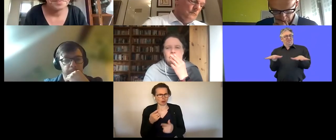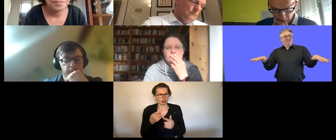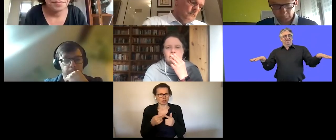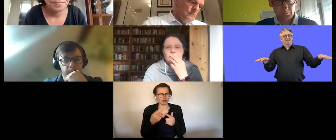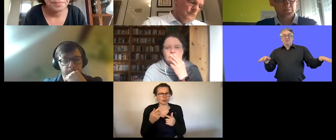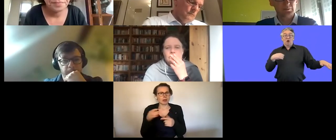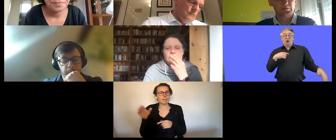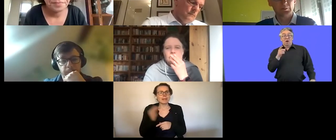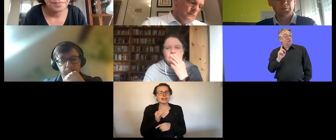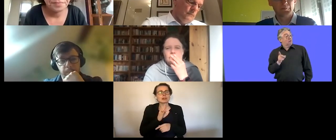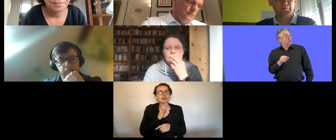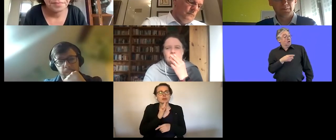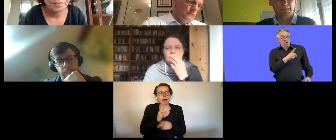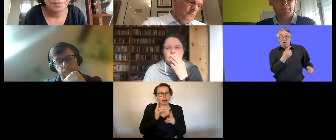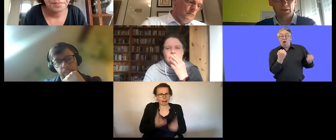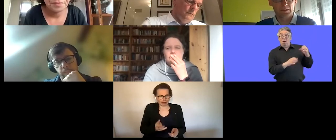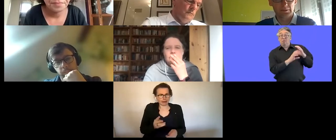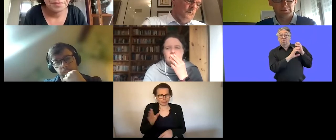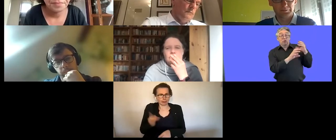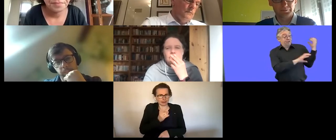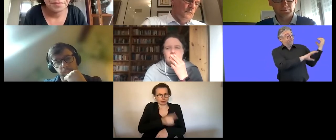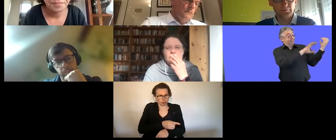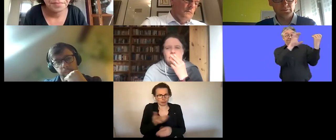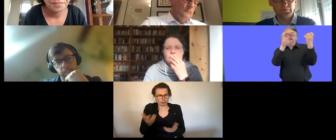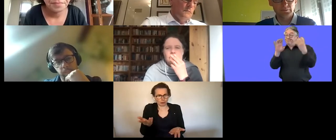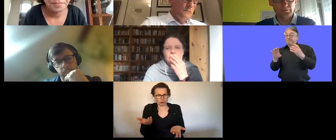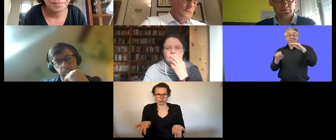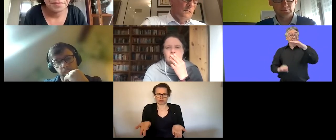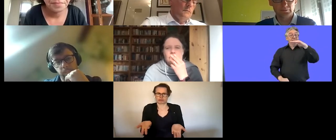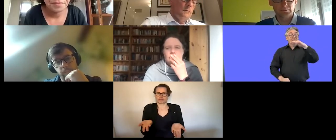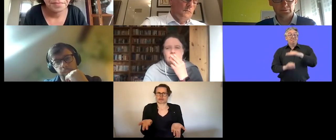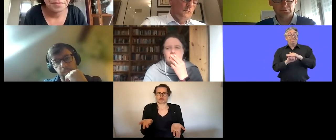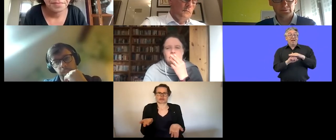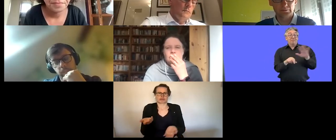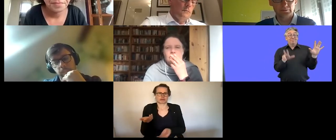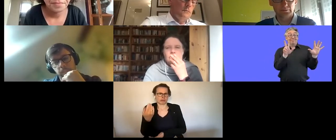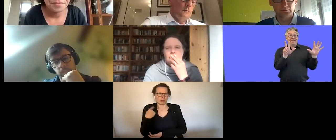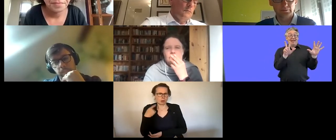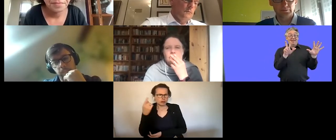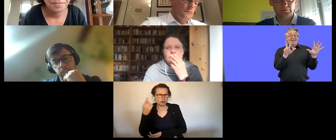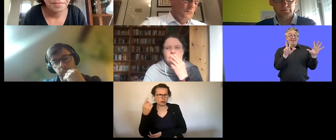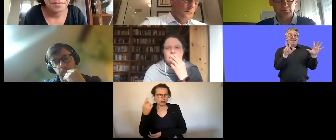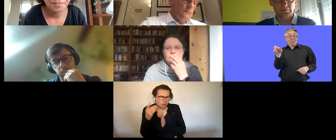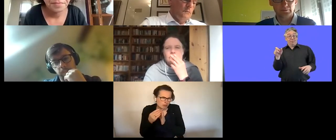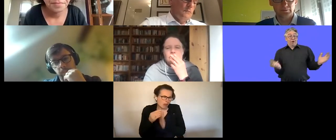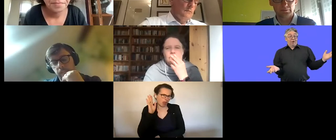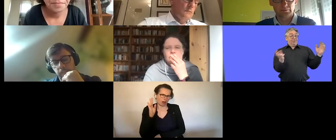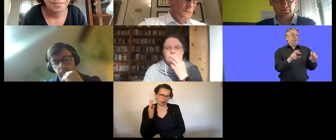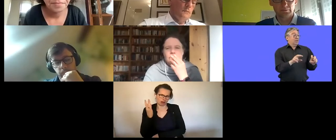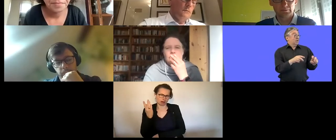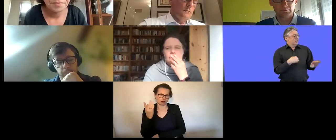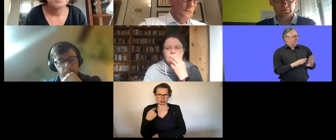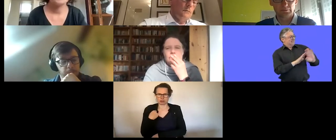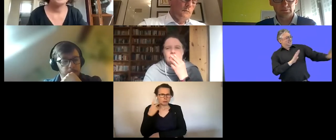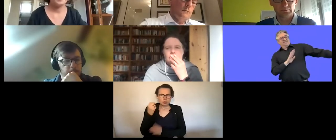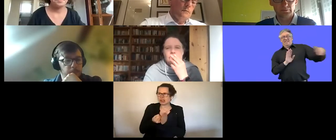passengers so we cannot keep the distance and then there's another thing i think we